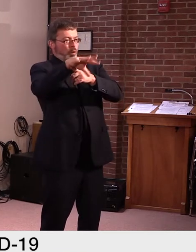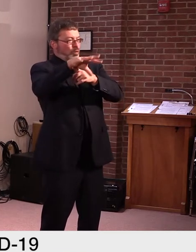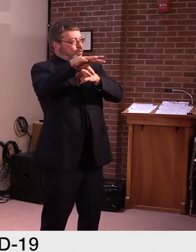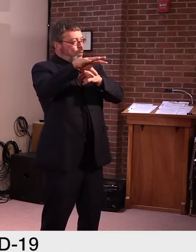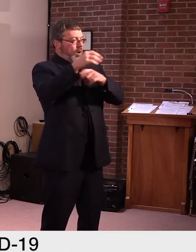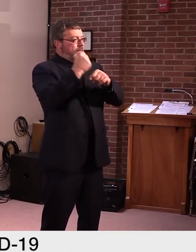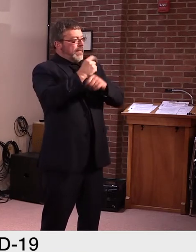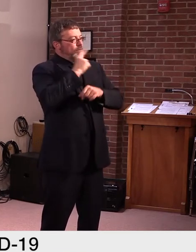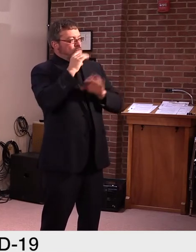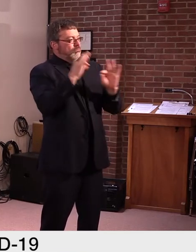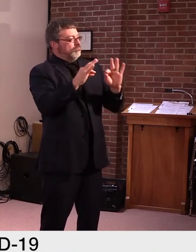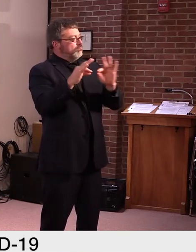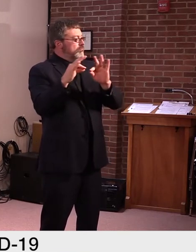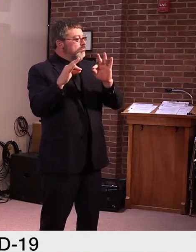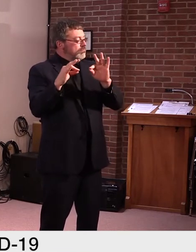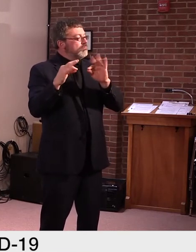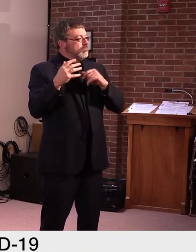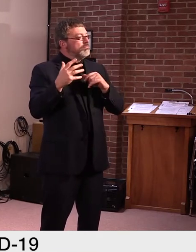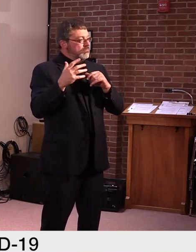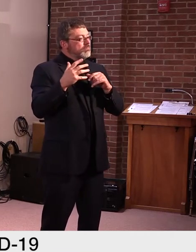will be starting, uh,